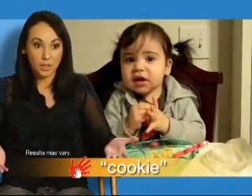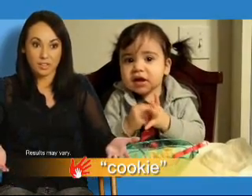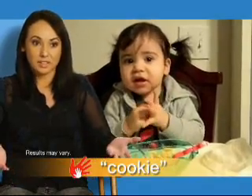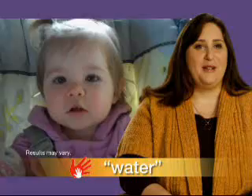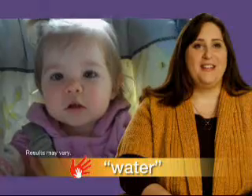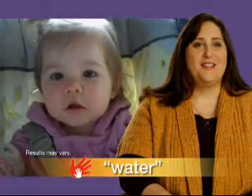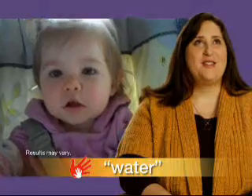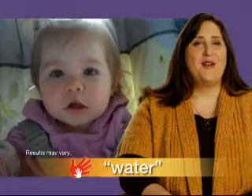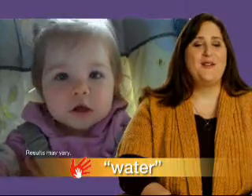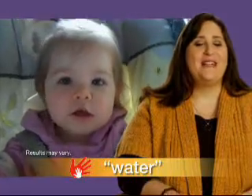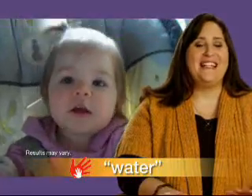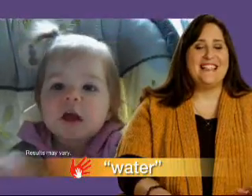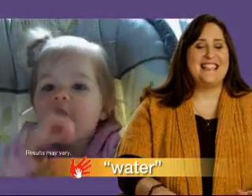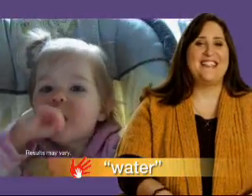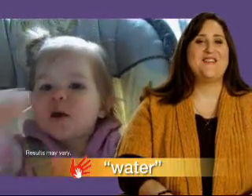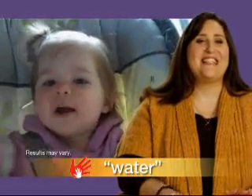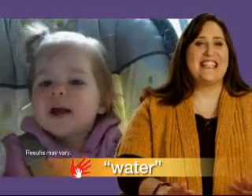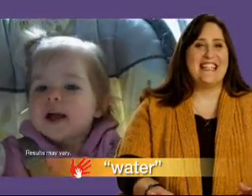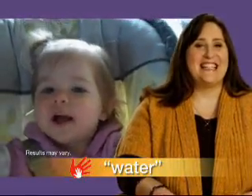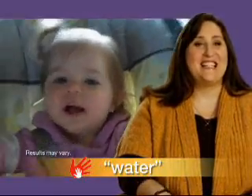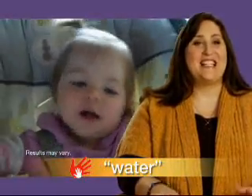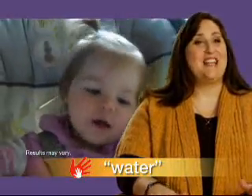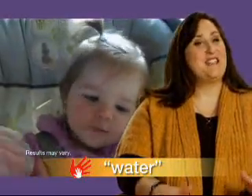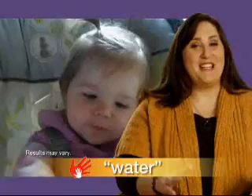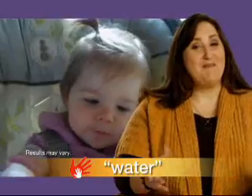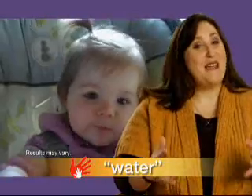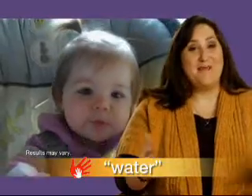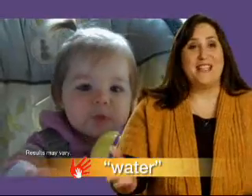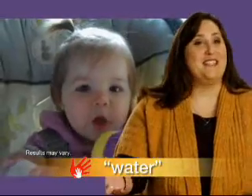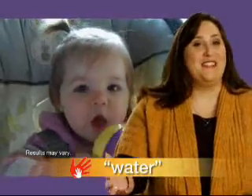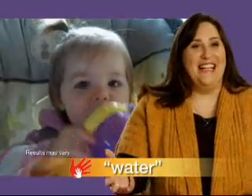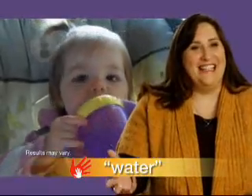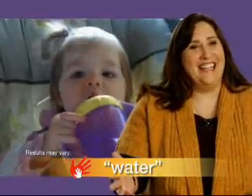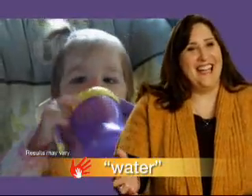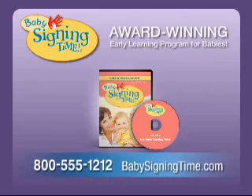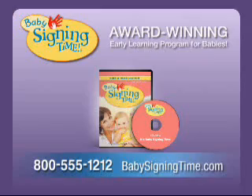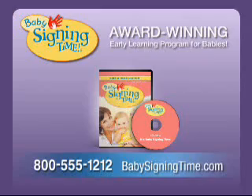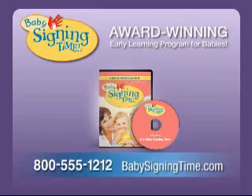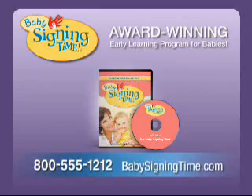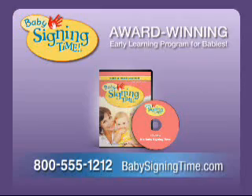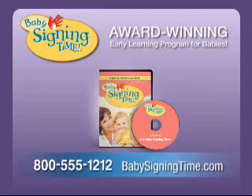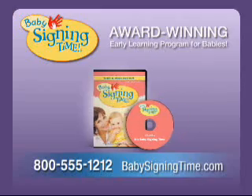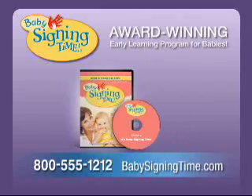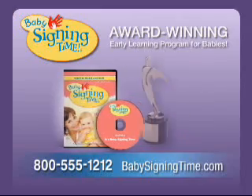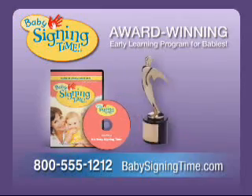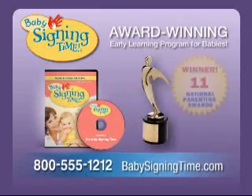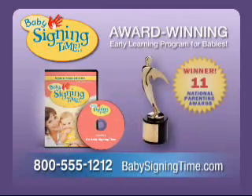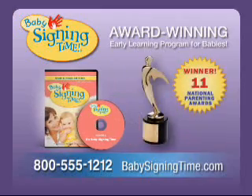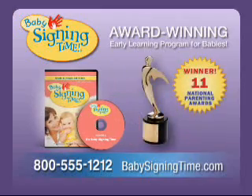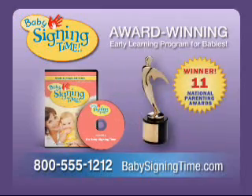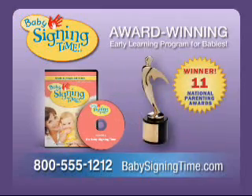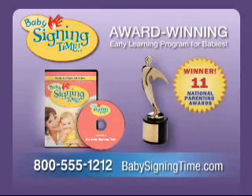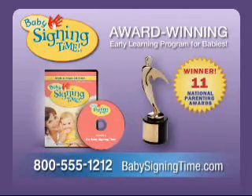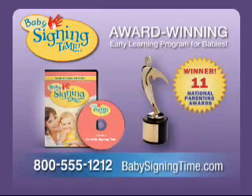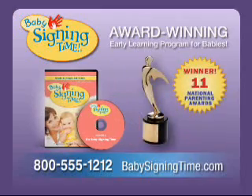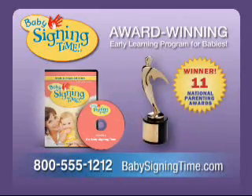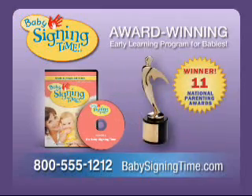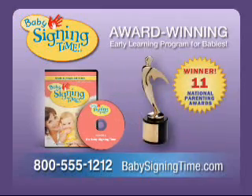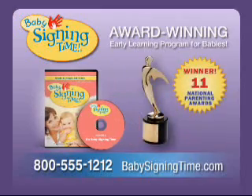she wants. It's so easy. It's ridiculous. A baby could do it. Discover the award-winning Baby Signing Time, the program that teaches